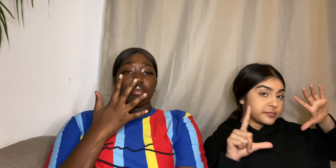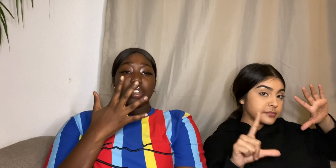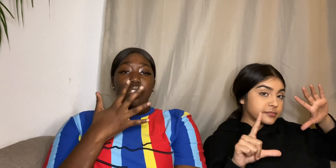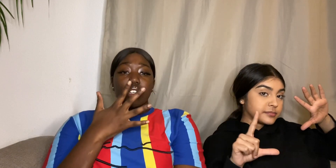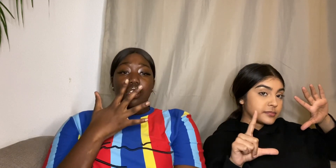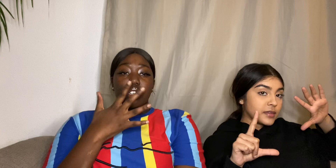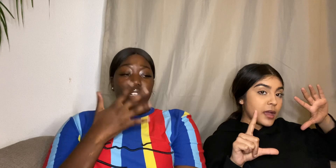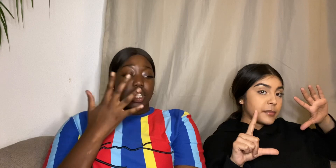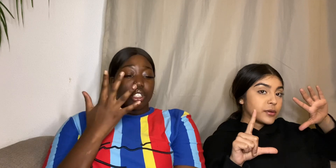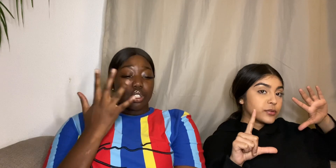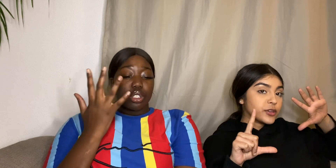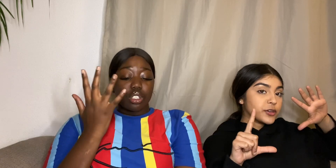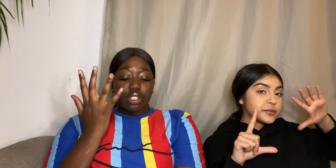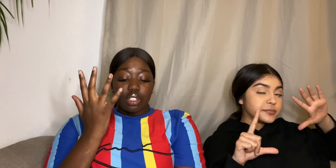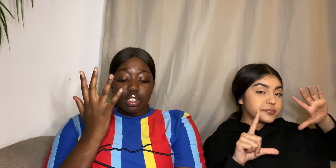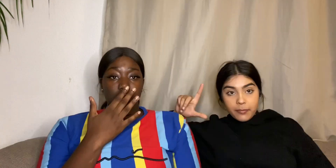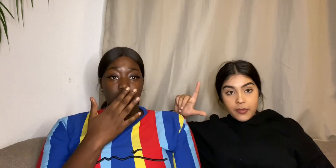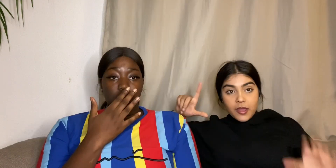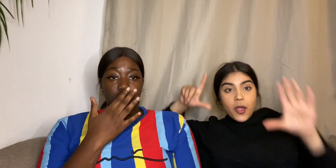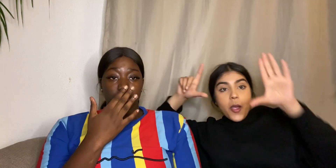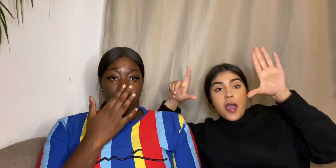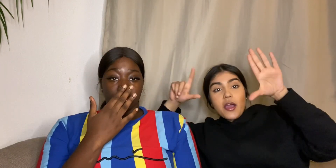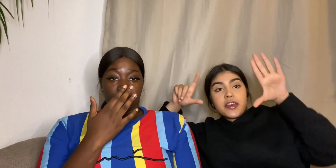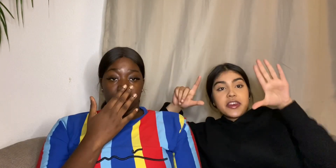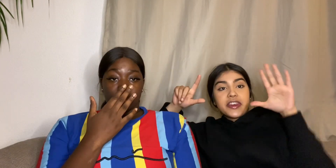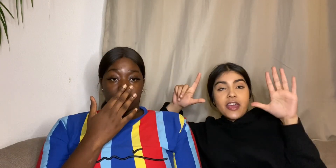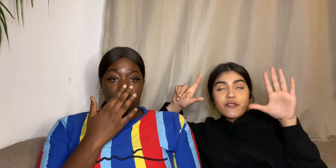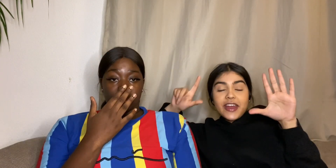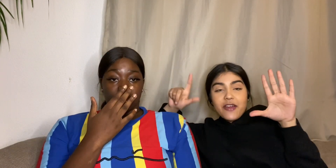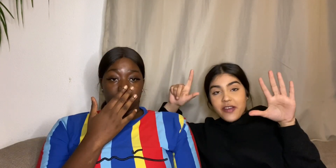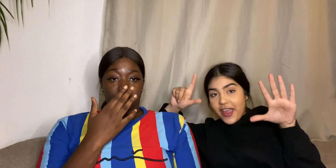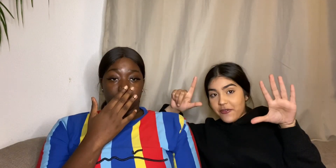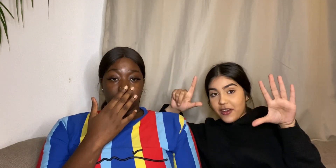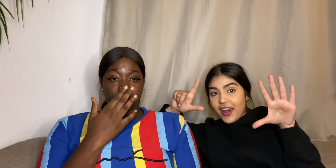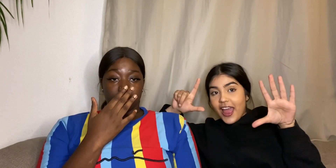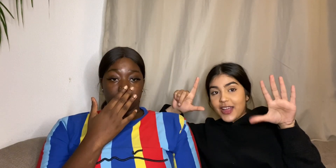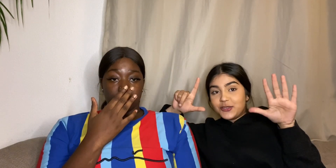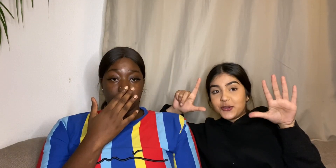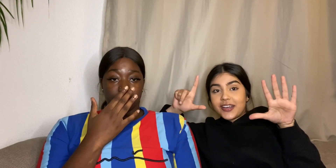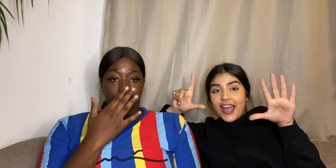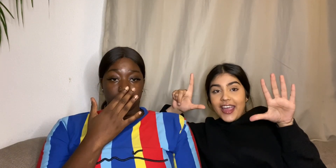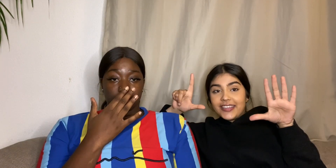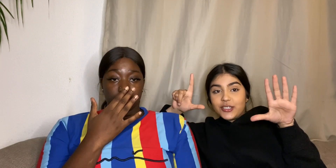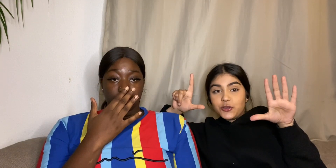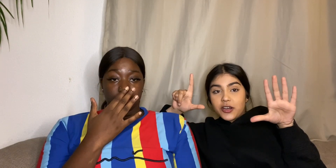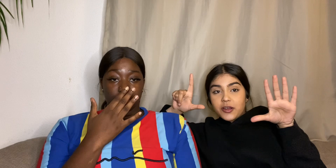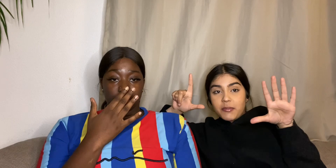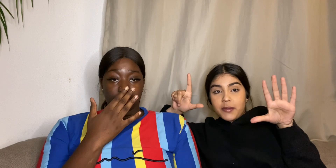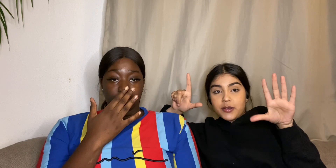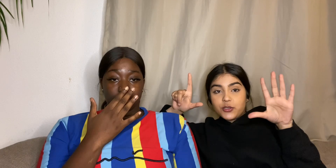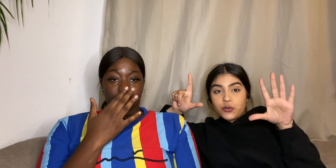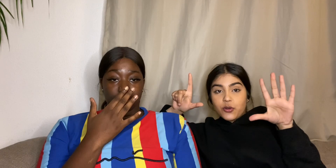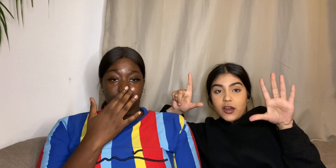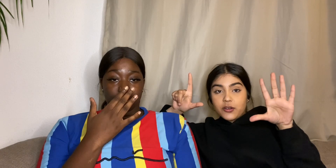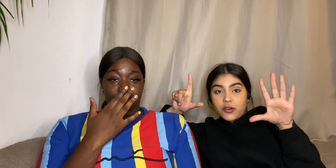Alright your turn Never have I ever Lied to a guy that you are coming But you are not